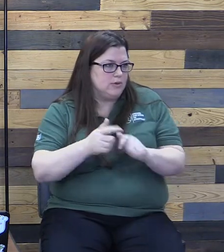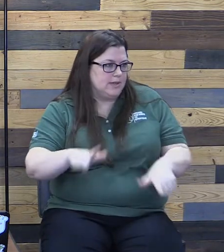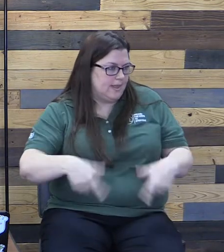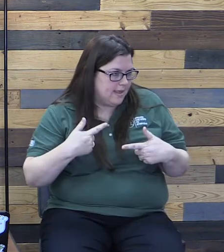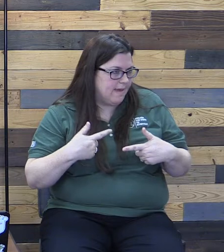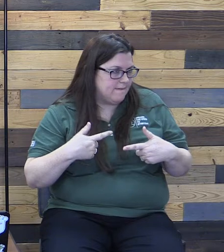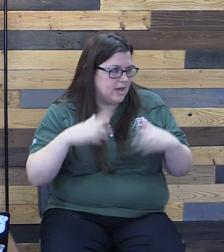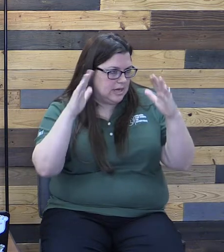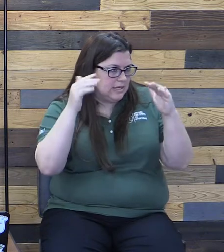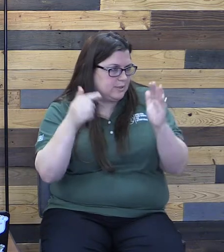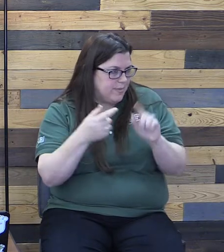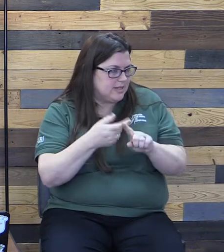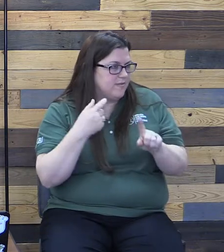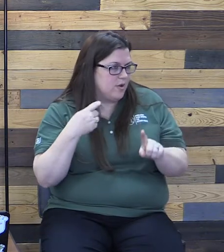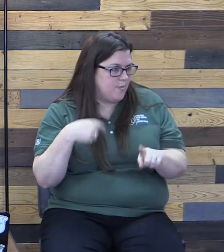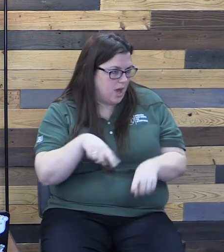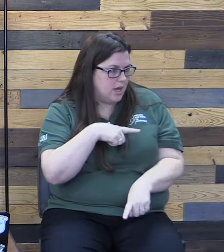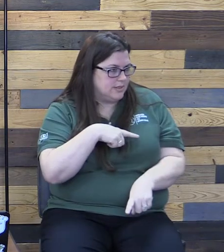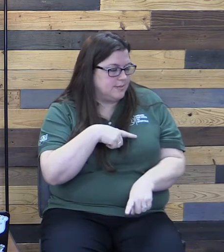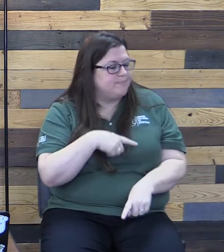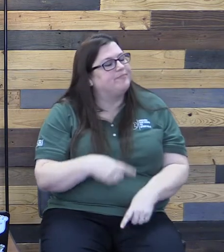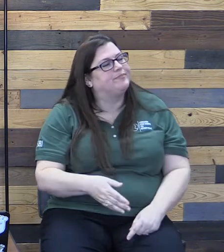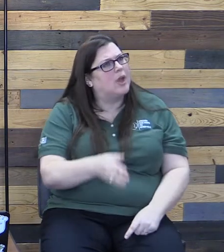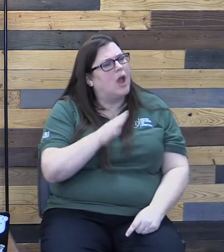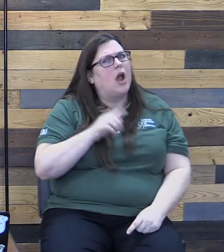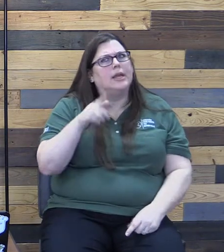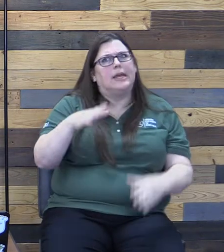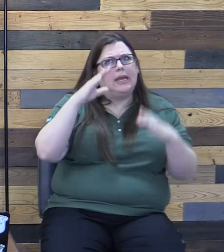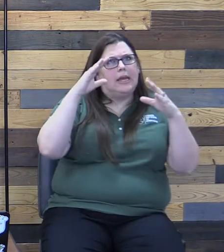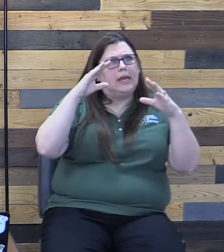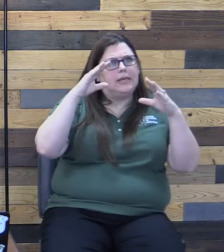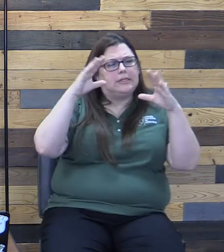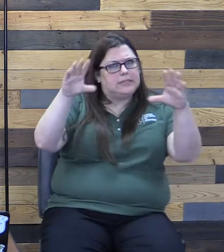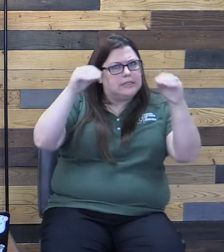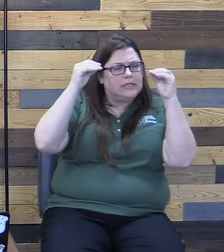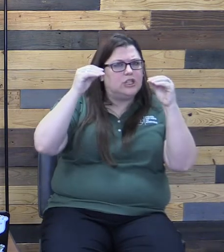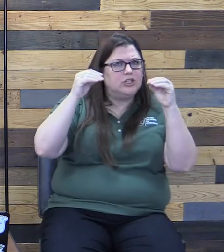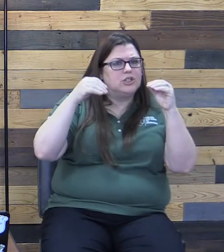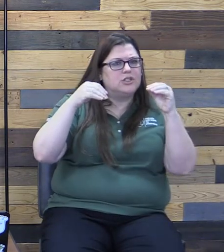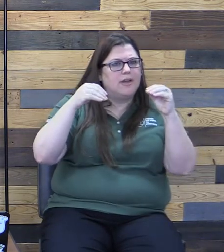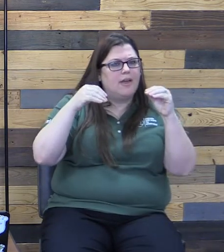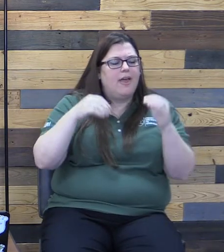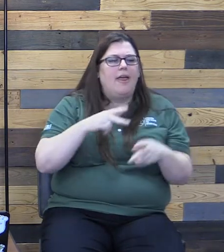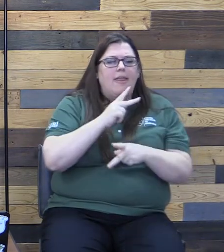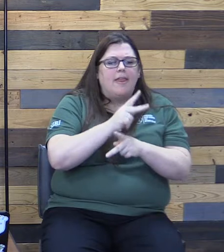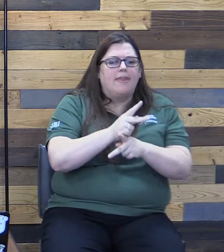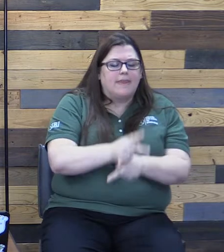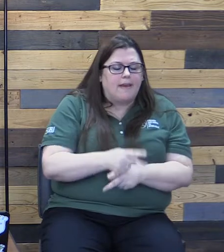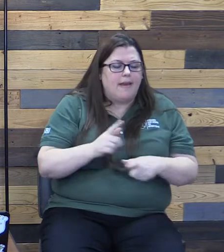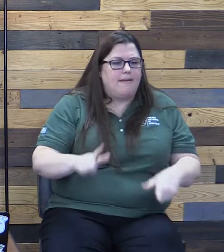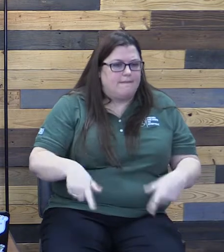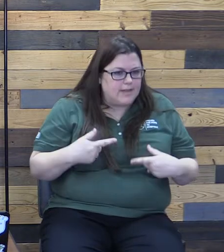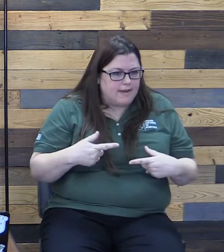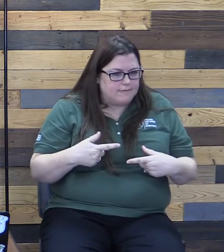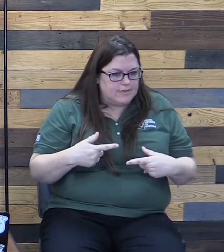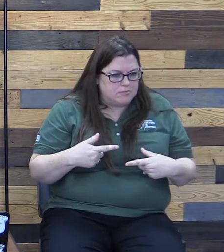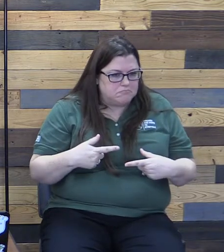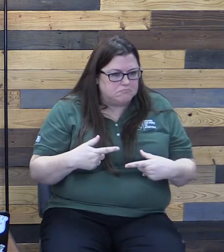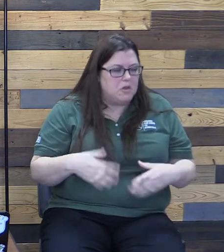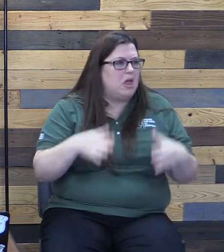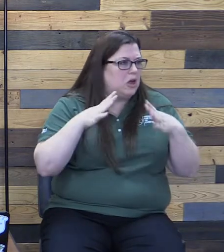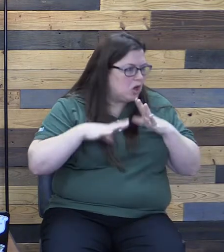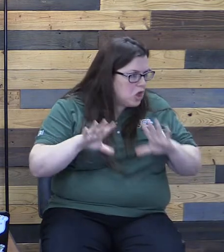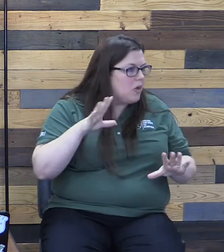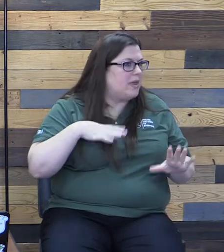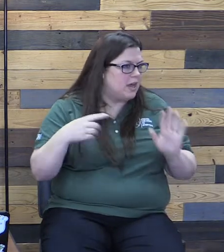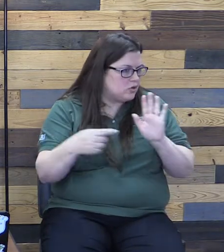God teaches us what kind of lifestyle pleases him. So the kind of clothing that we need to wear to represent him well. And